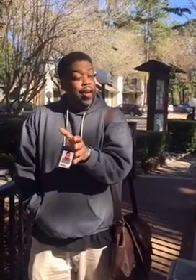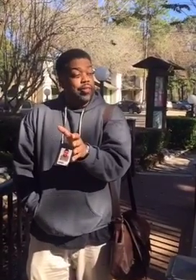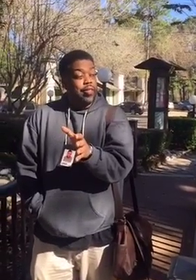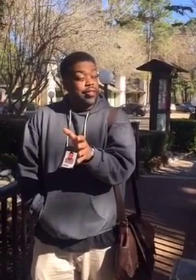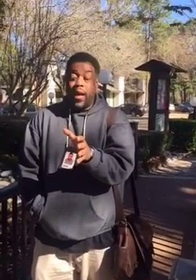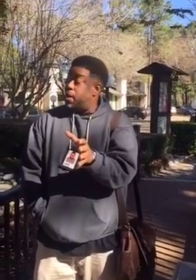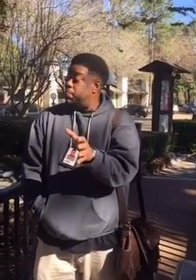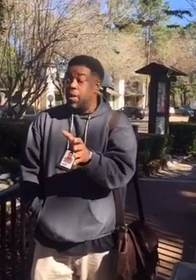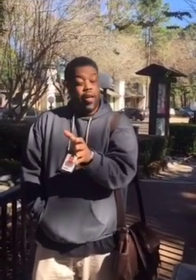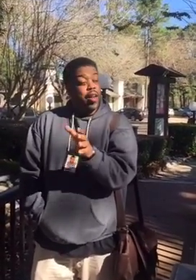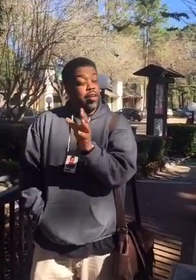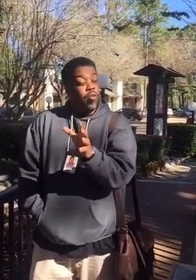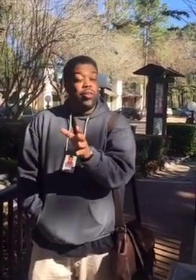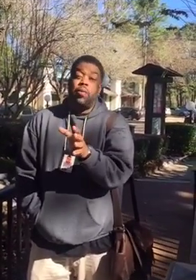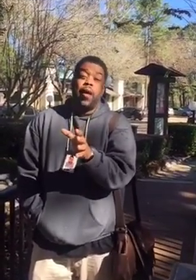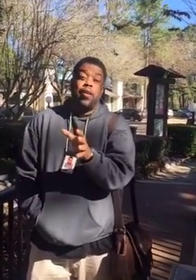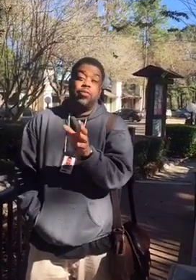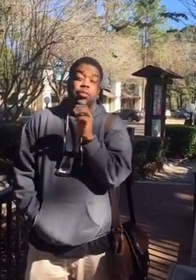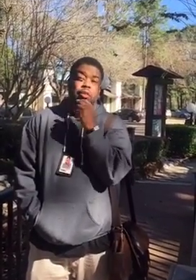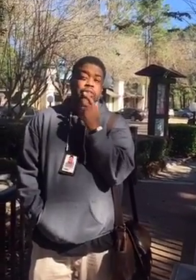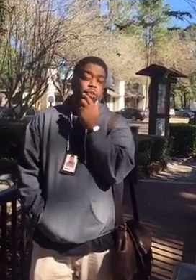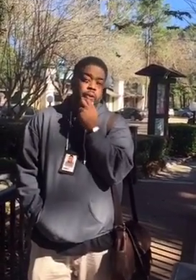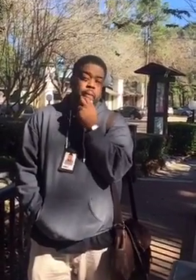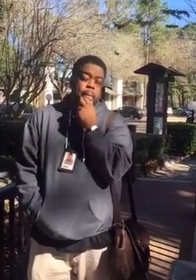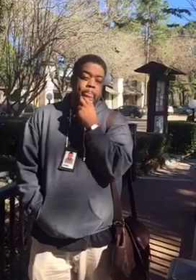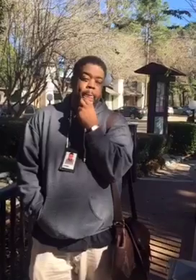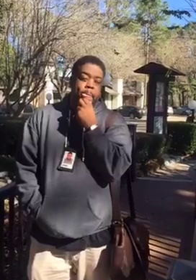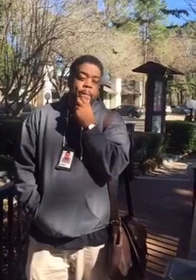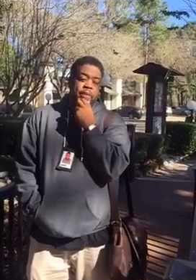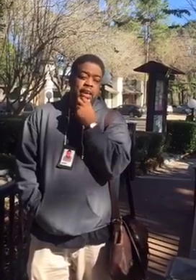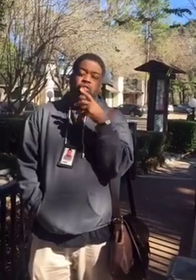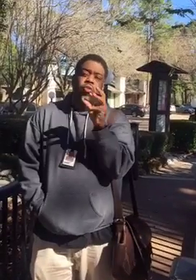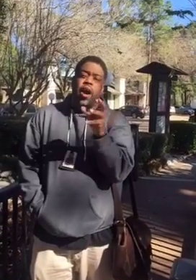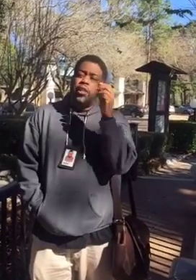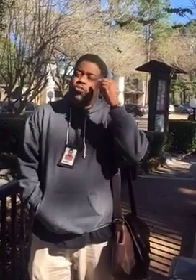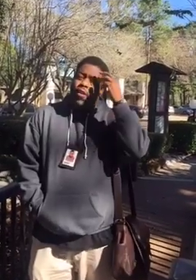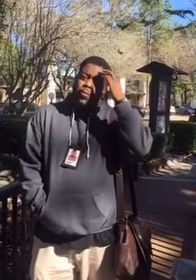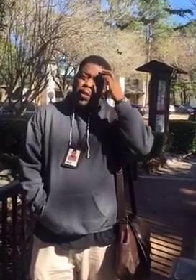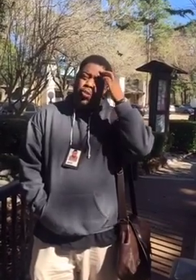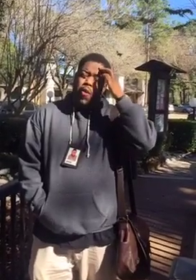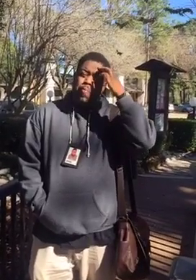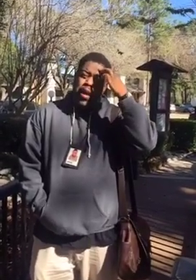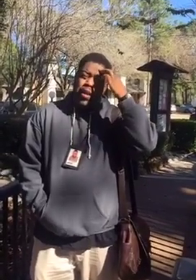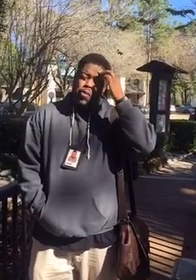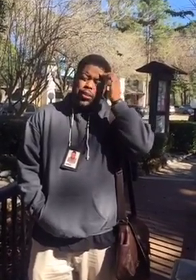your head to the side and look at what somebody else is doing. And so God is trying to speak to our mind, our